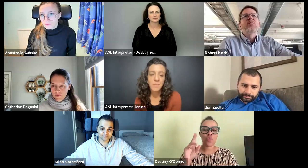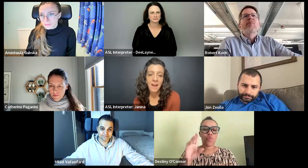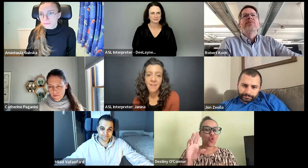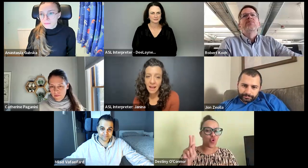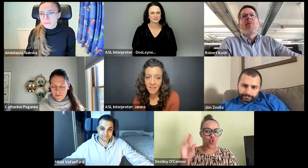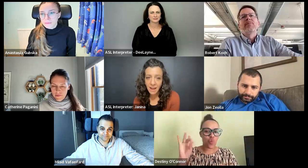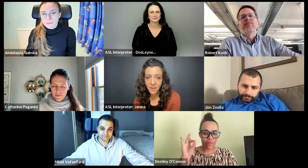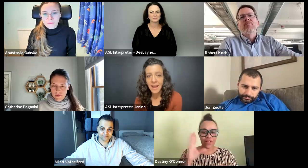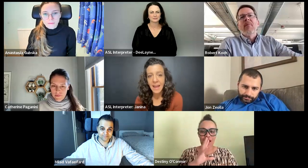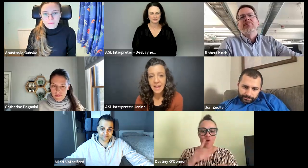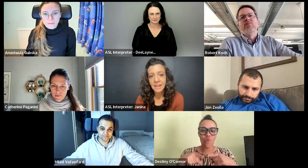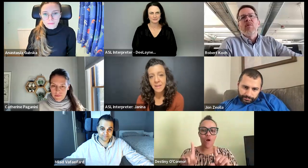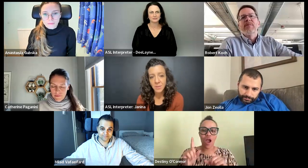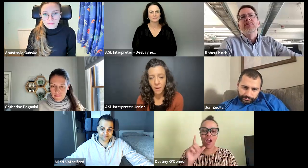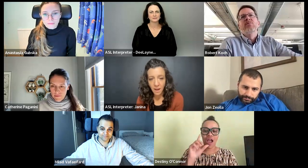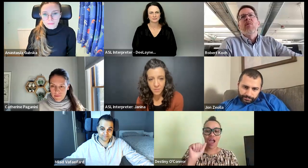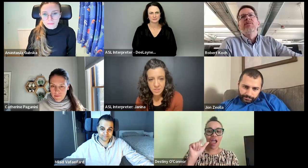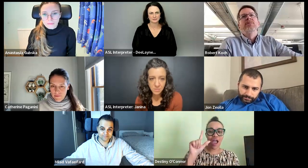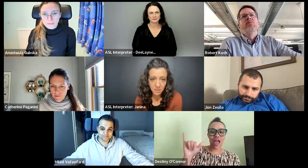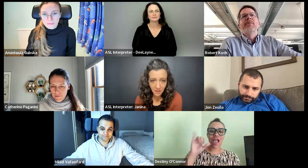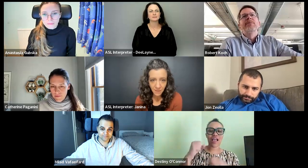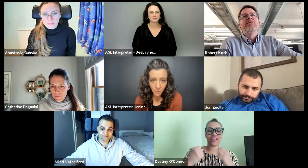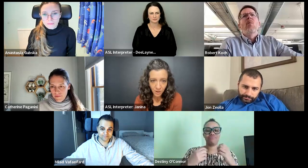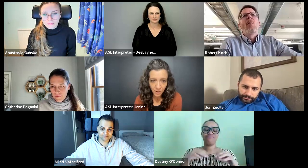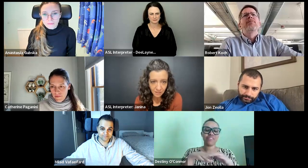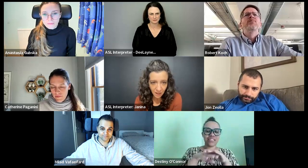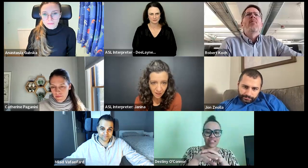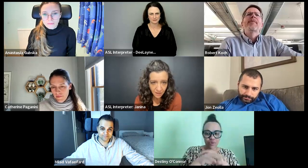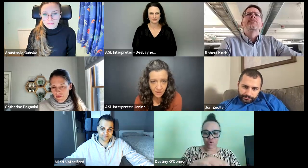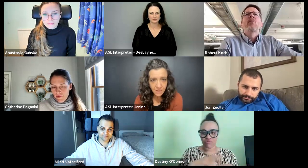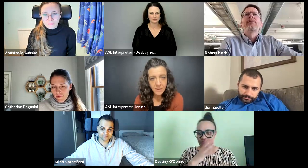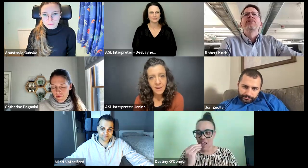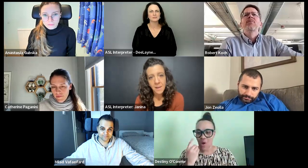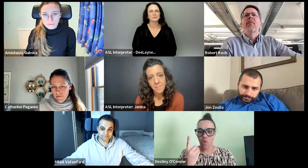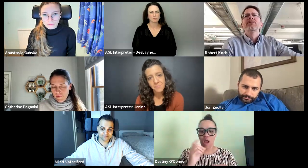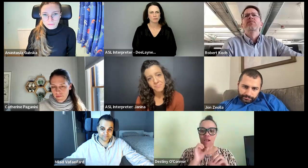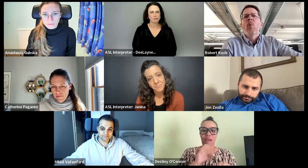And then we have ally or A-11-Y, which is a play on the word ally.